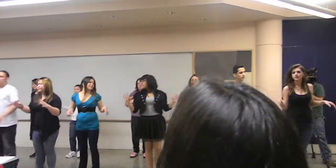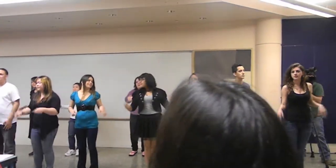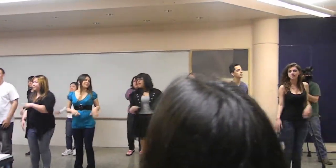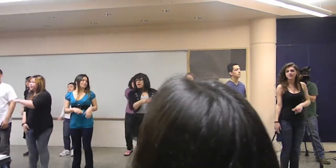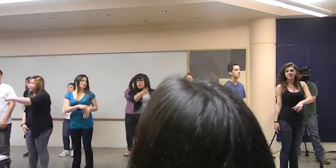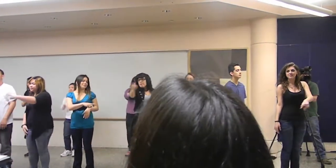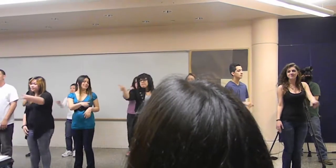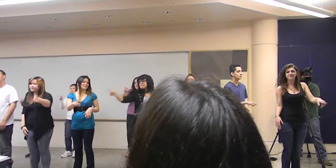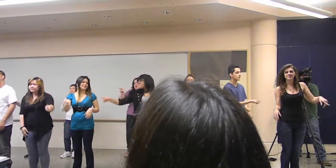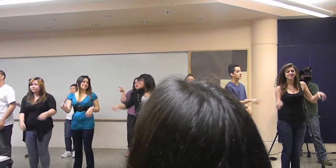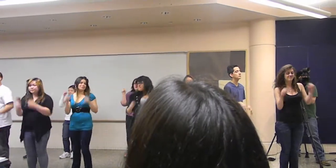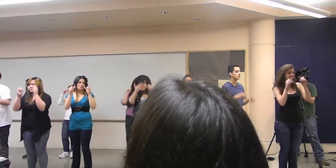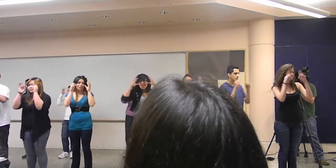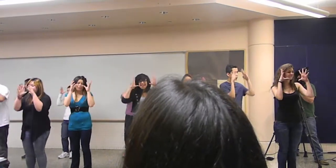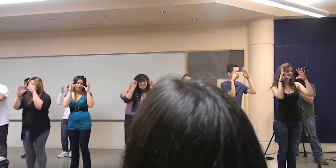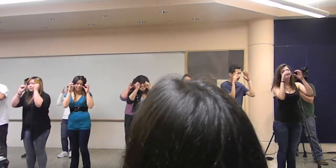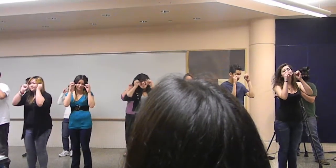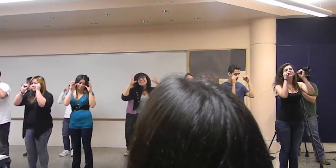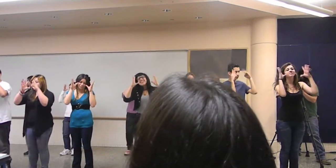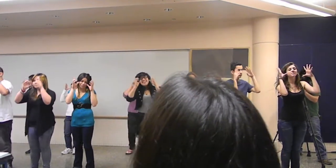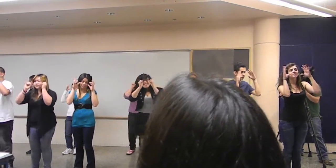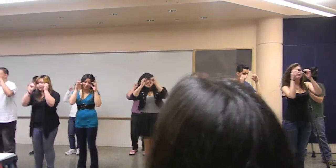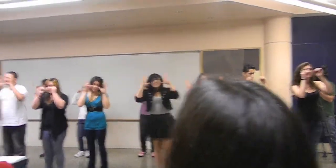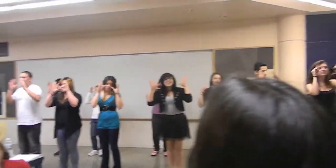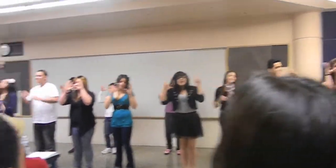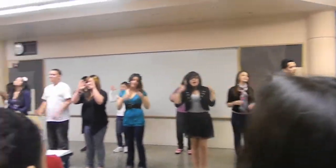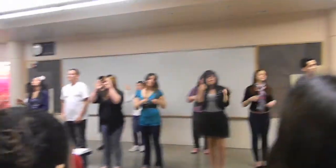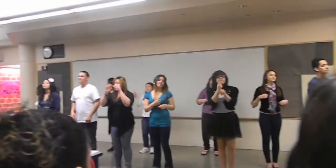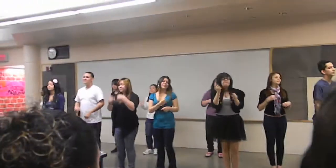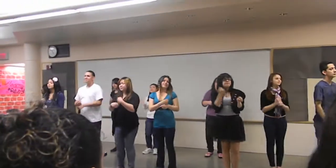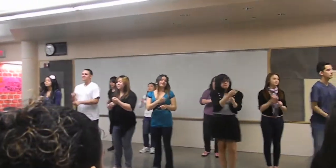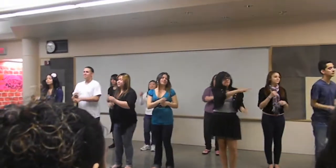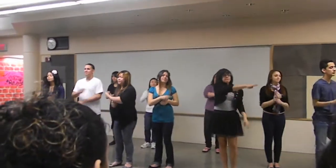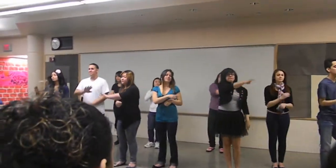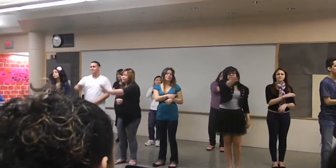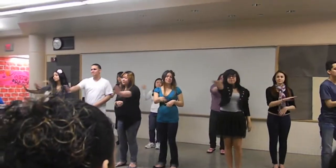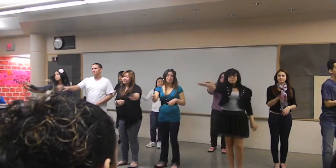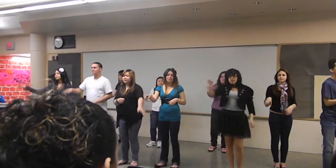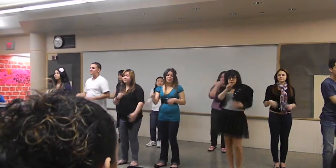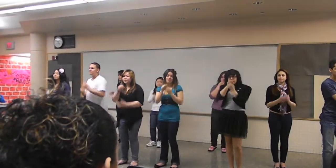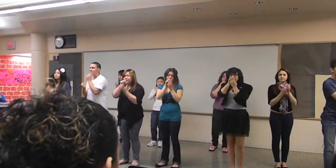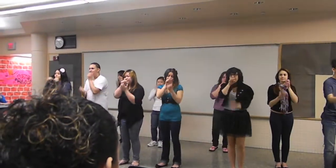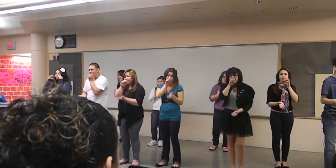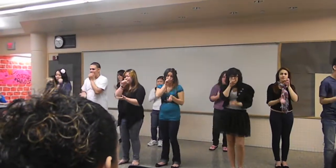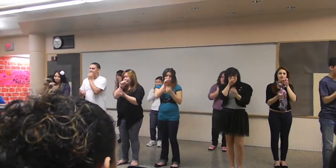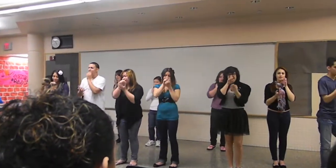Make him go, ah, ah, ah You're gonna leave him on the night